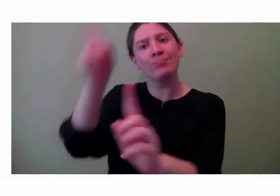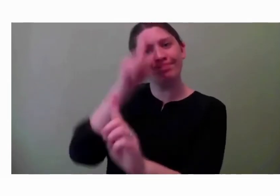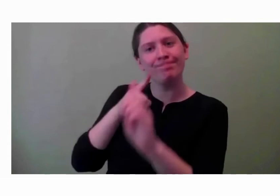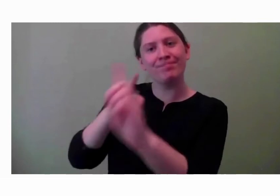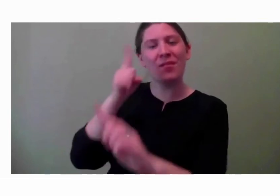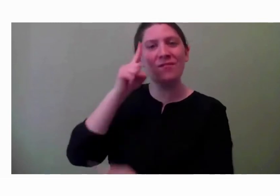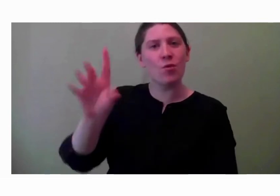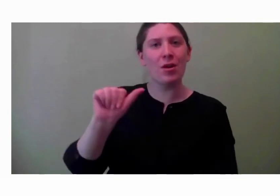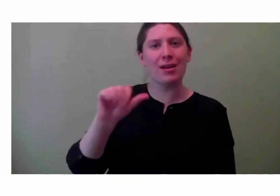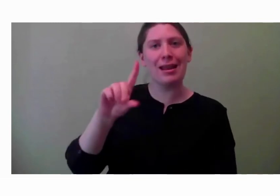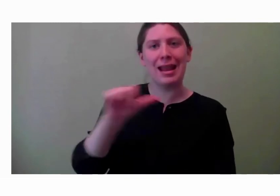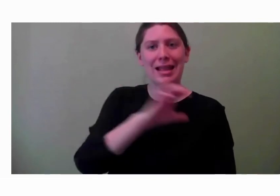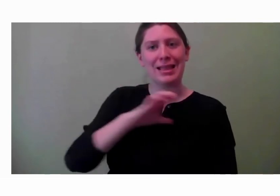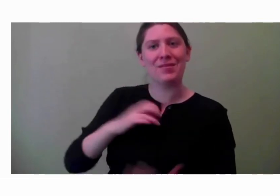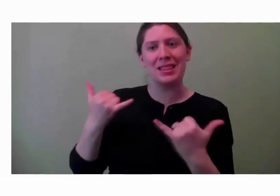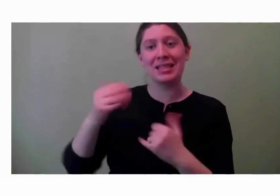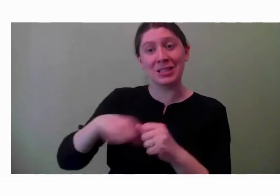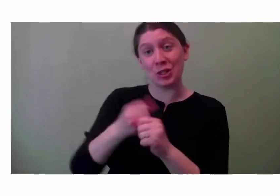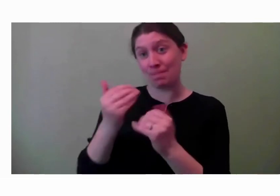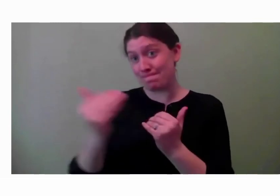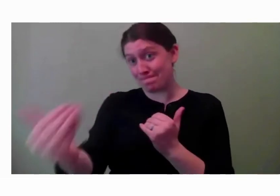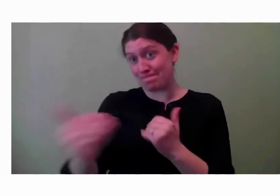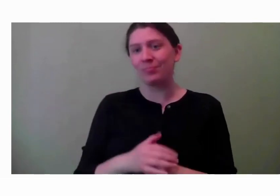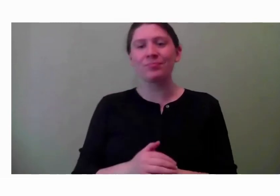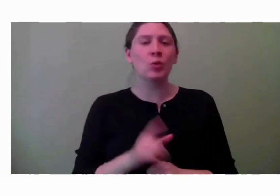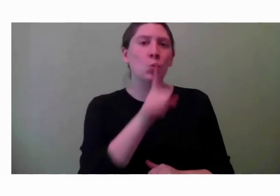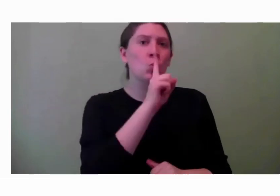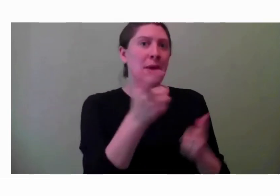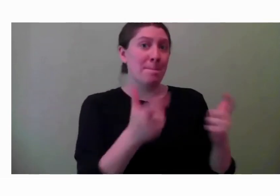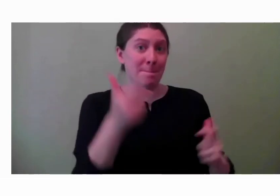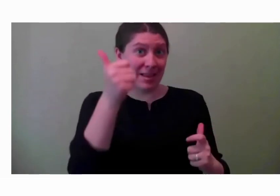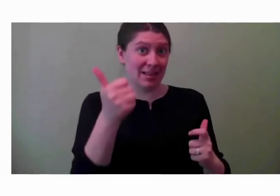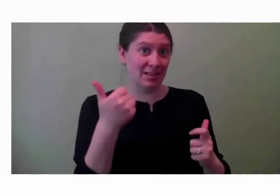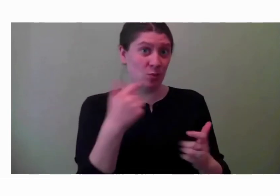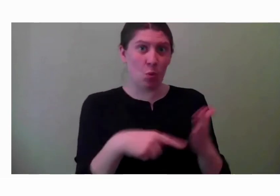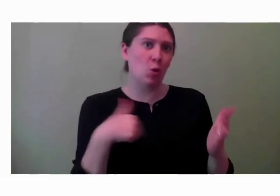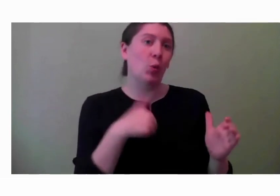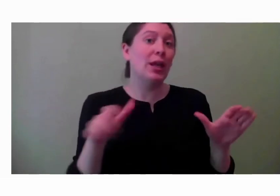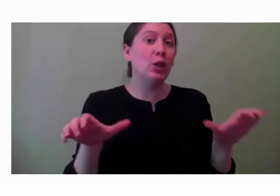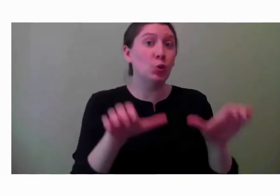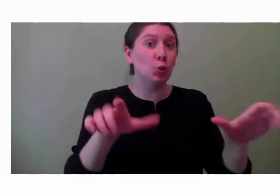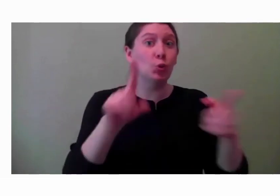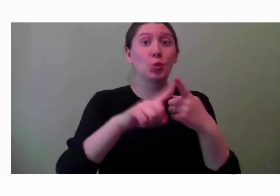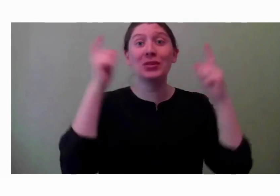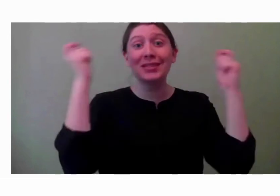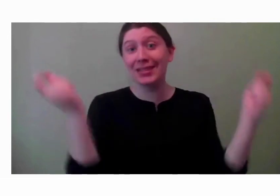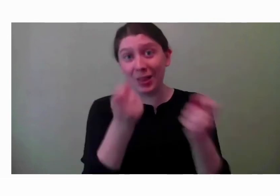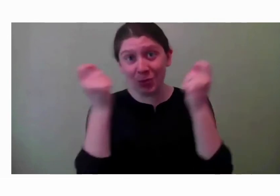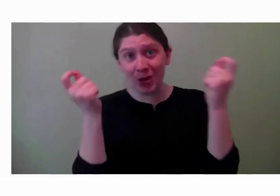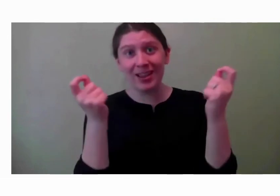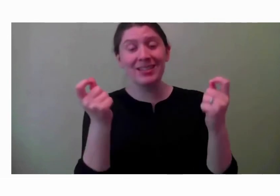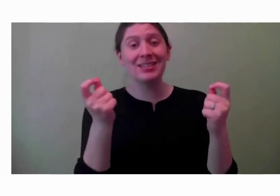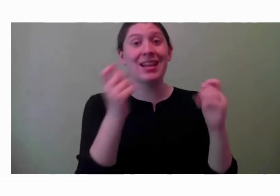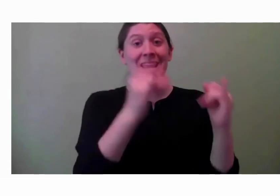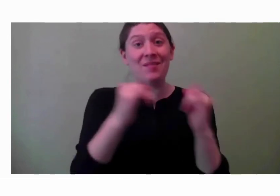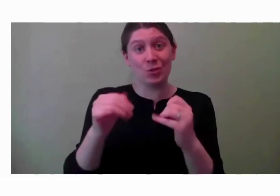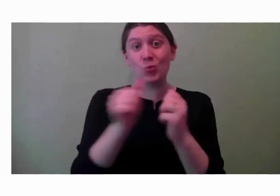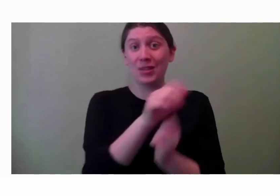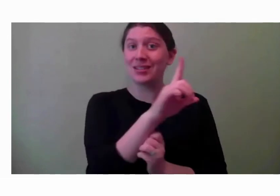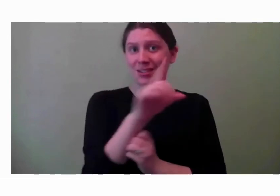I think the biggest thing that we do to celebrate individuals with disabilities is by providing